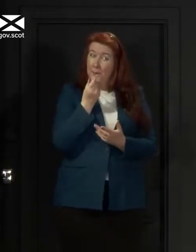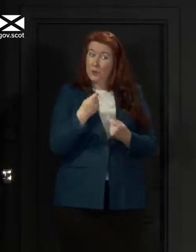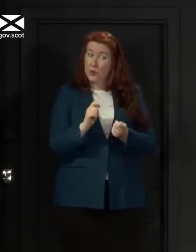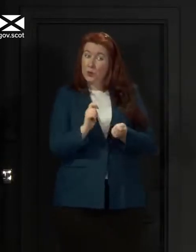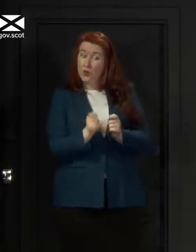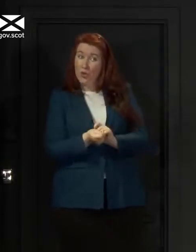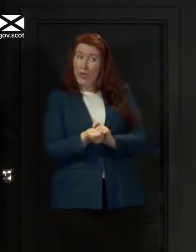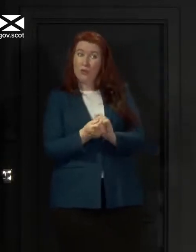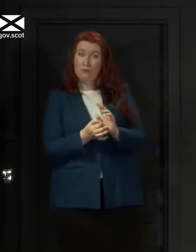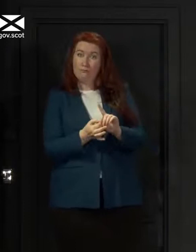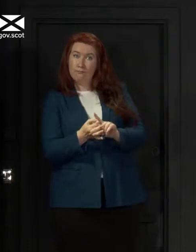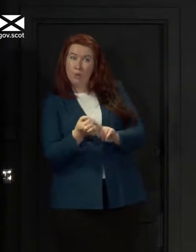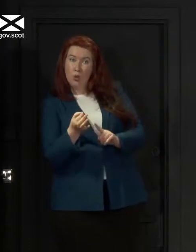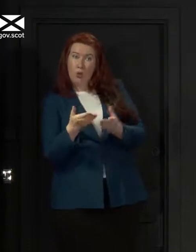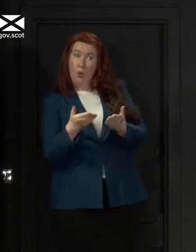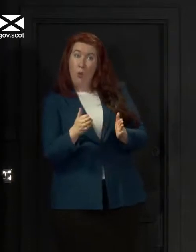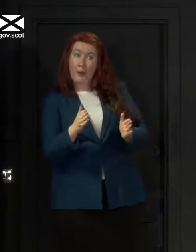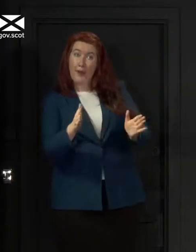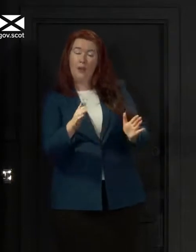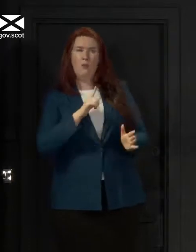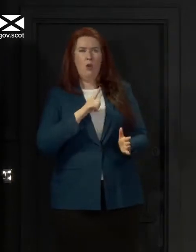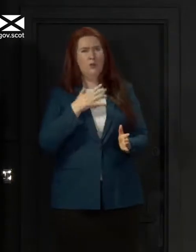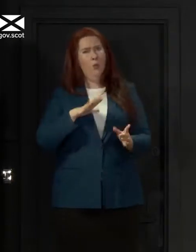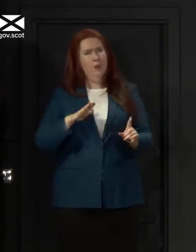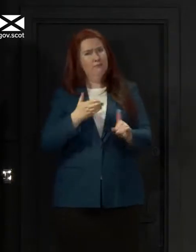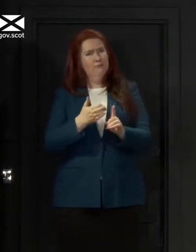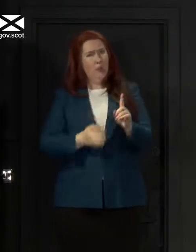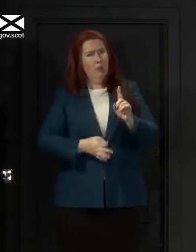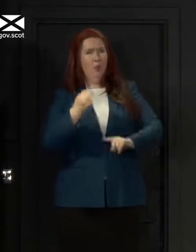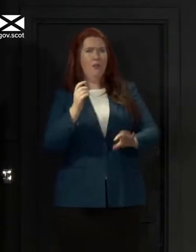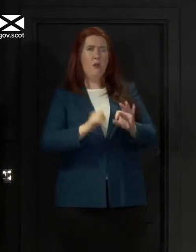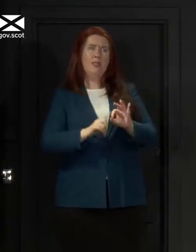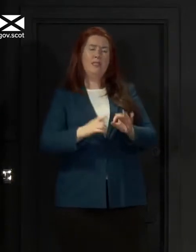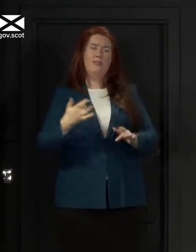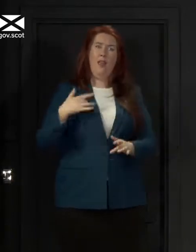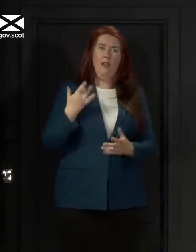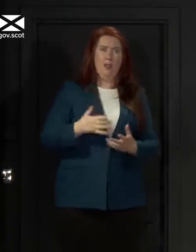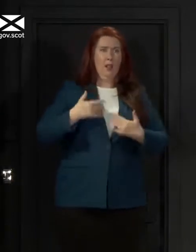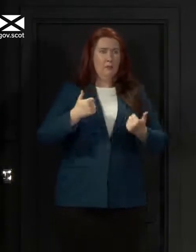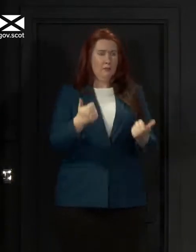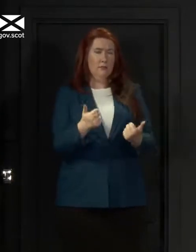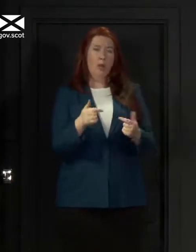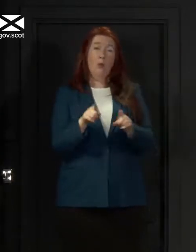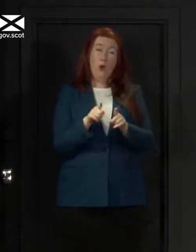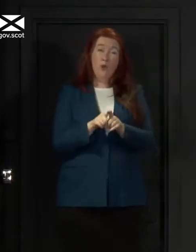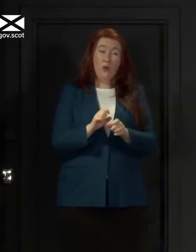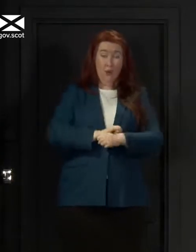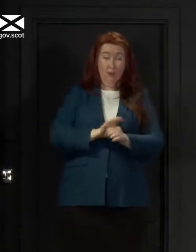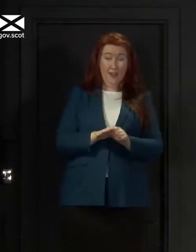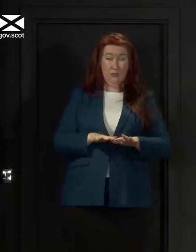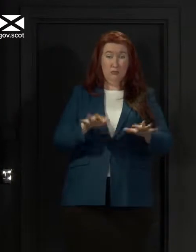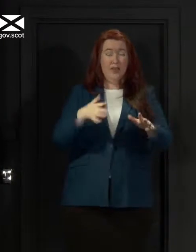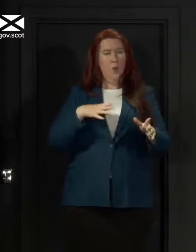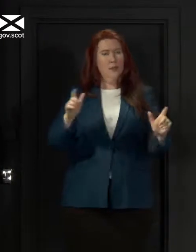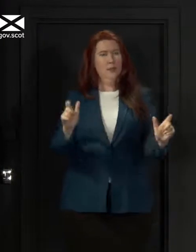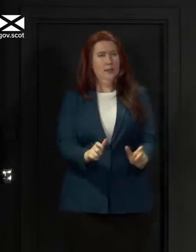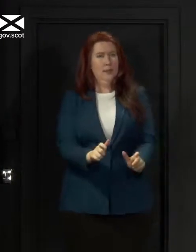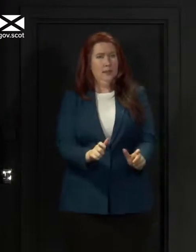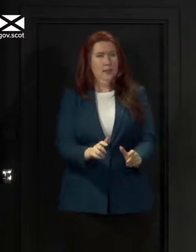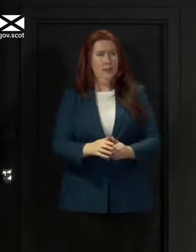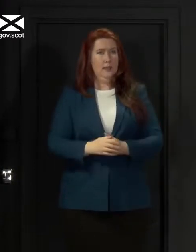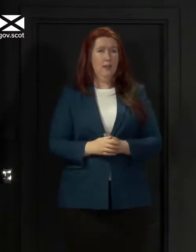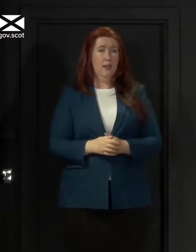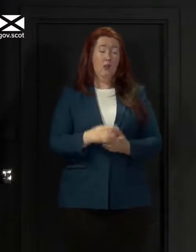people's quality of life, while continuing to minimise opportunities for the virus. If we don't